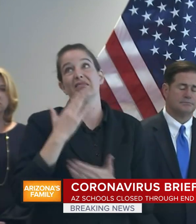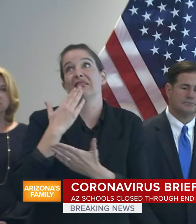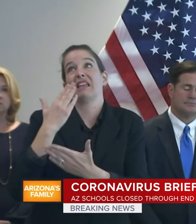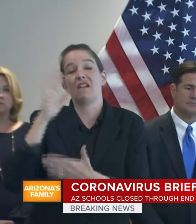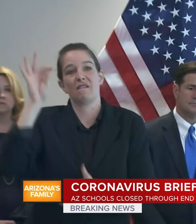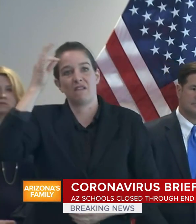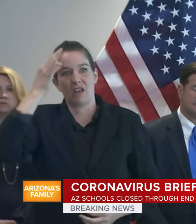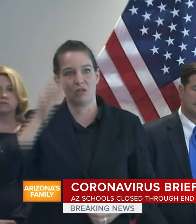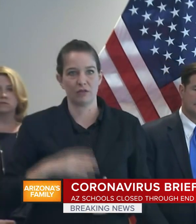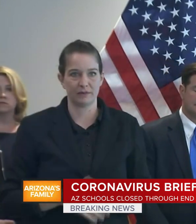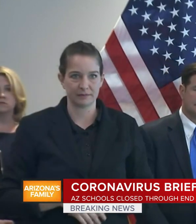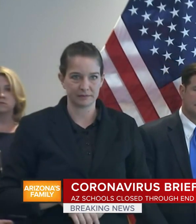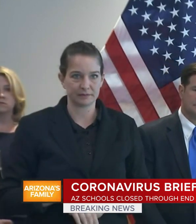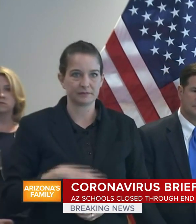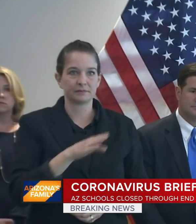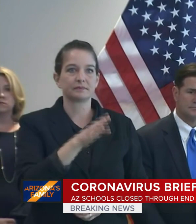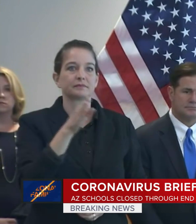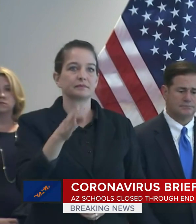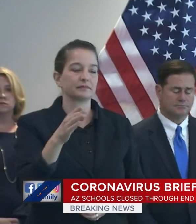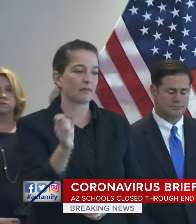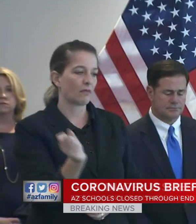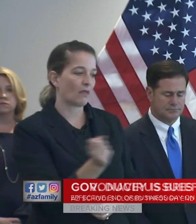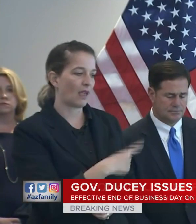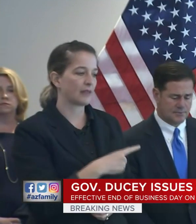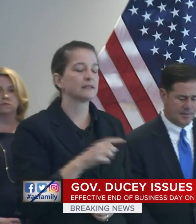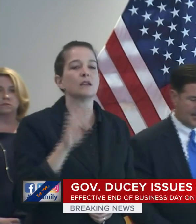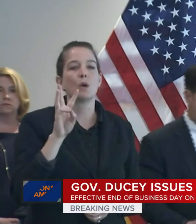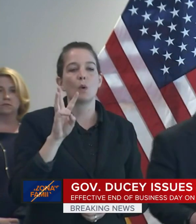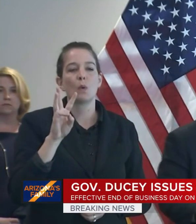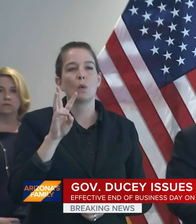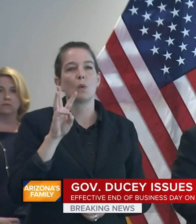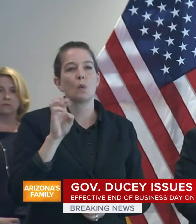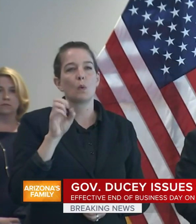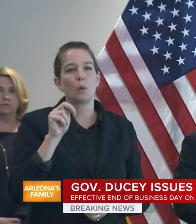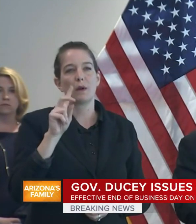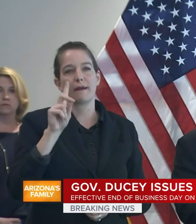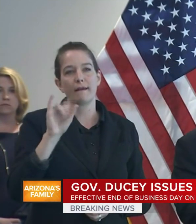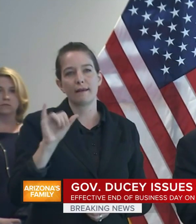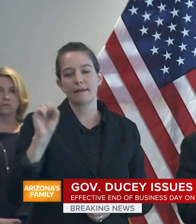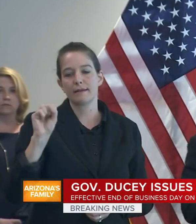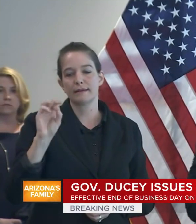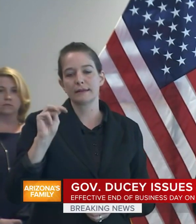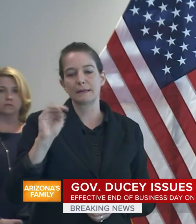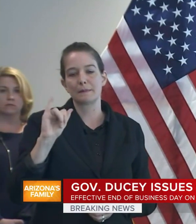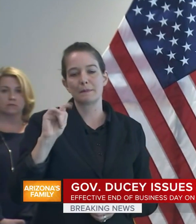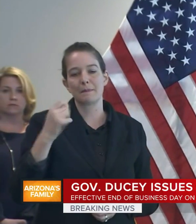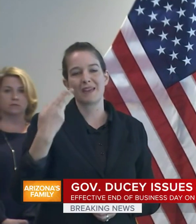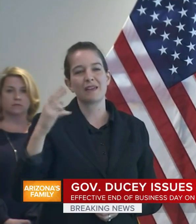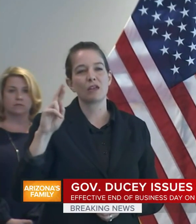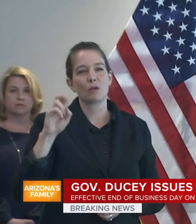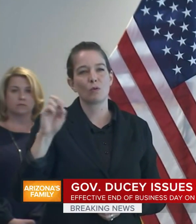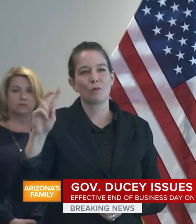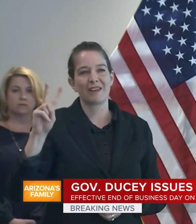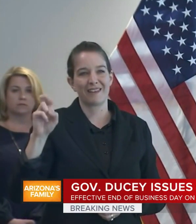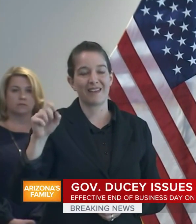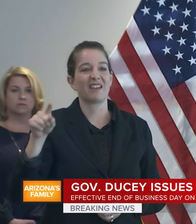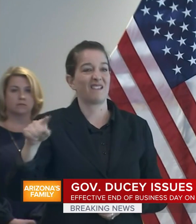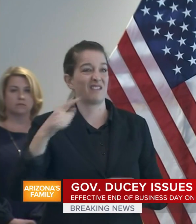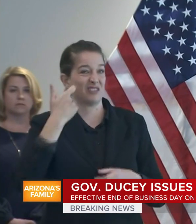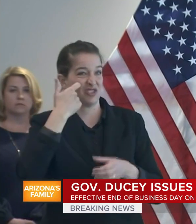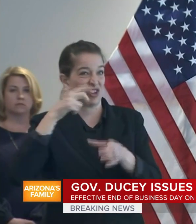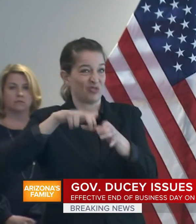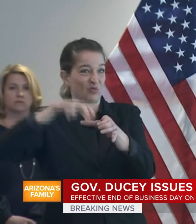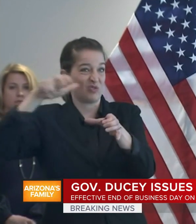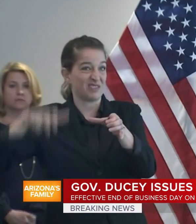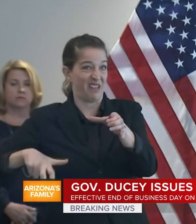Wendy Smith, we, of course, resigned recently saying essentially that you're not following the emergency management plan. Could you tell us what that